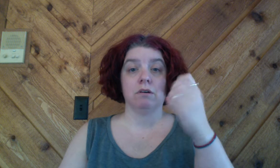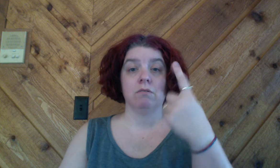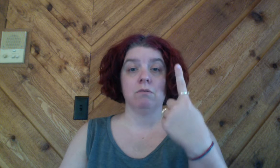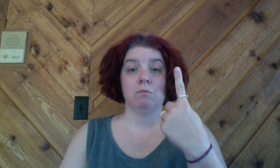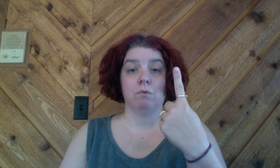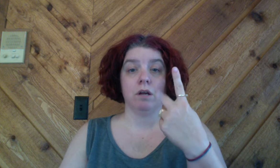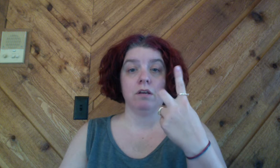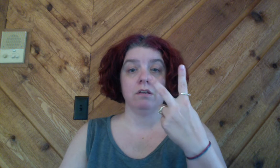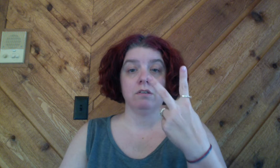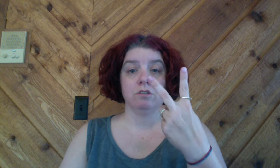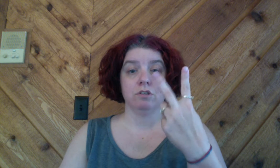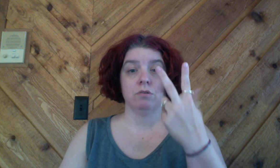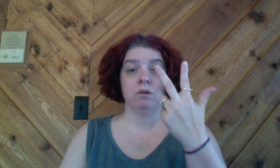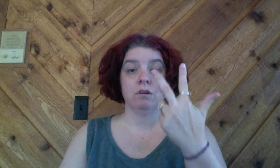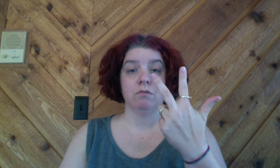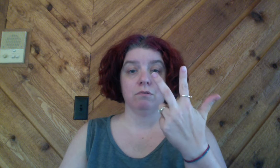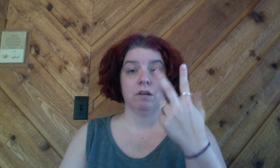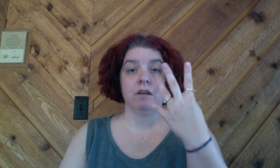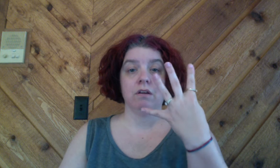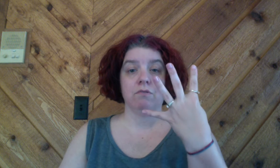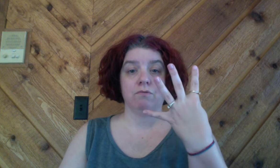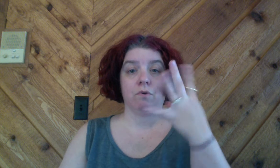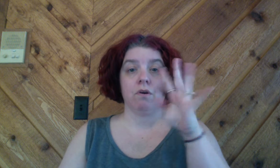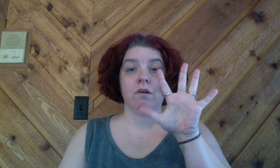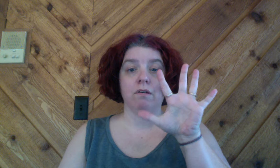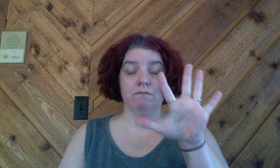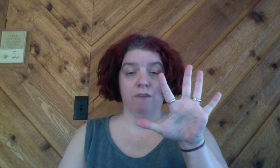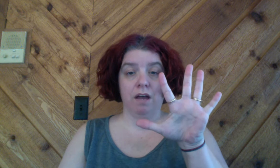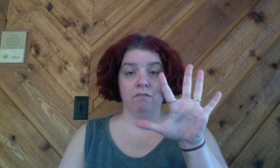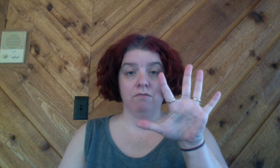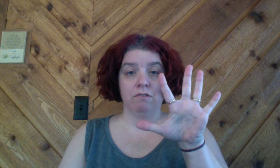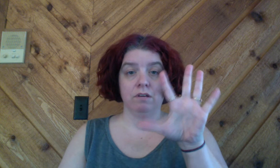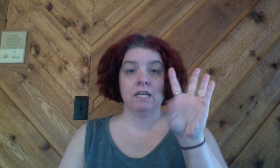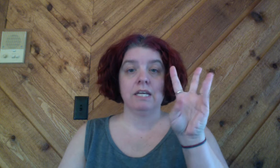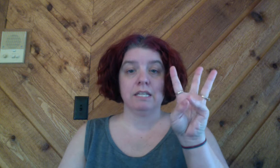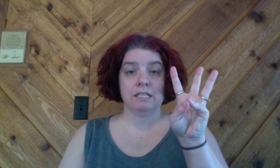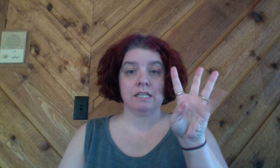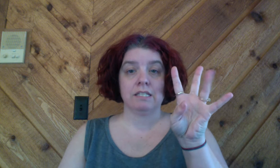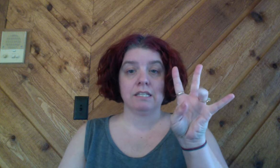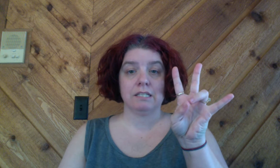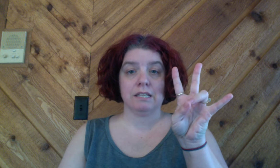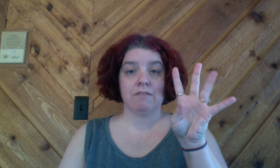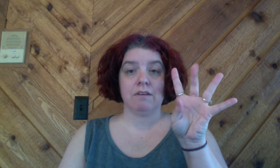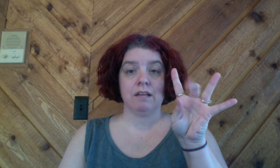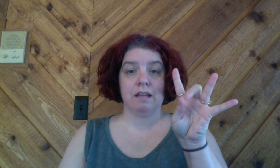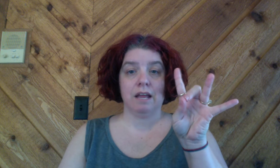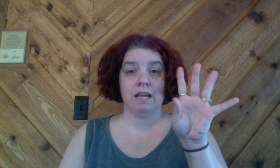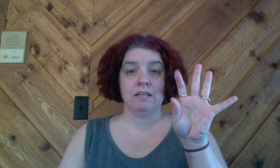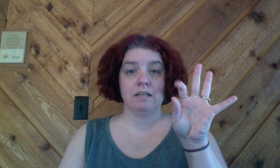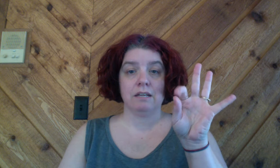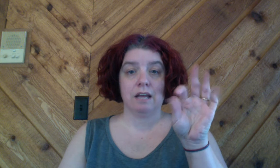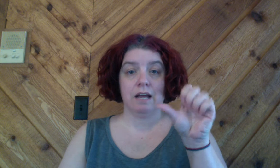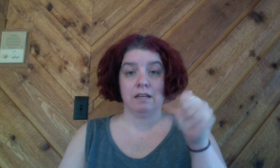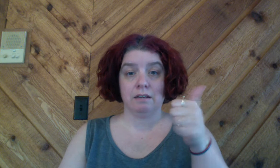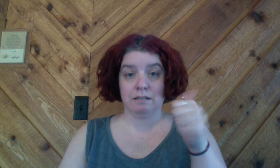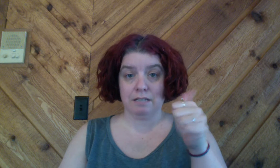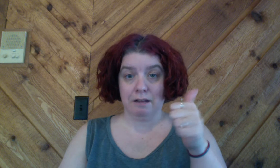1 2 3 4 5 6 7 8 9 10